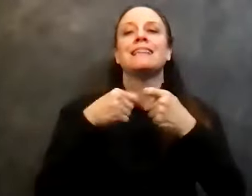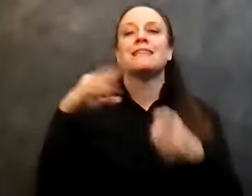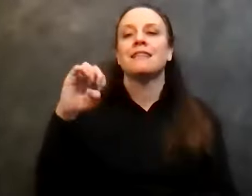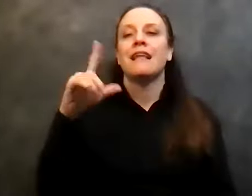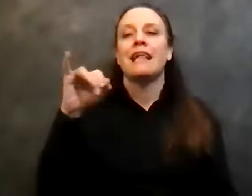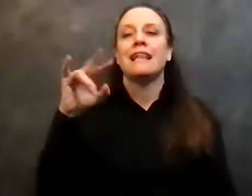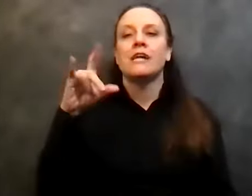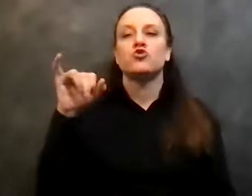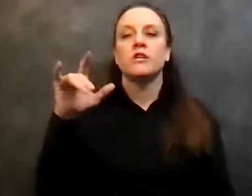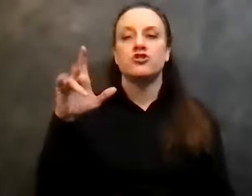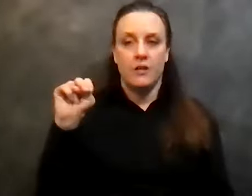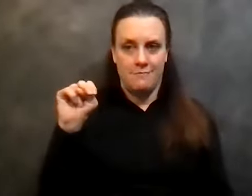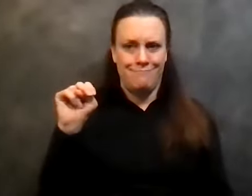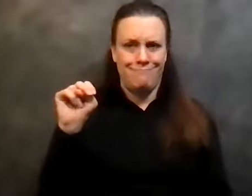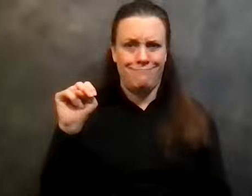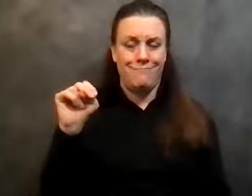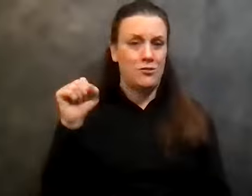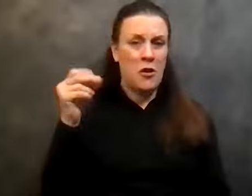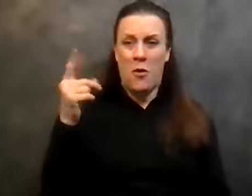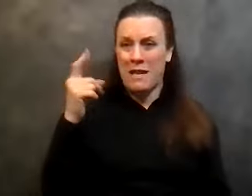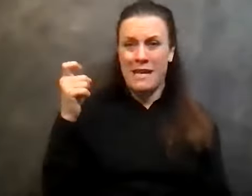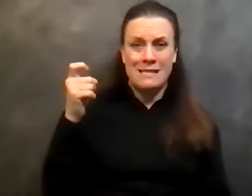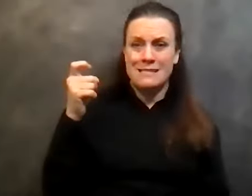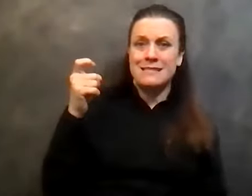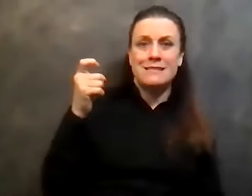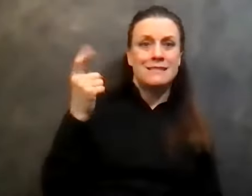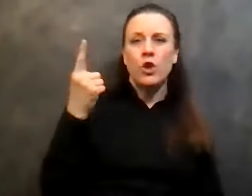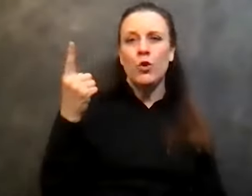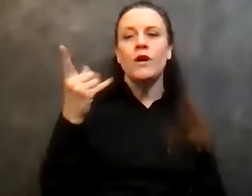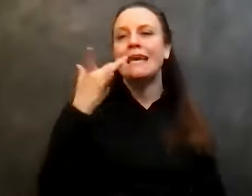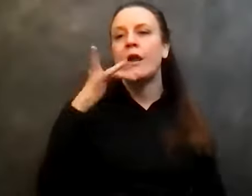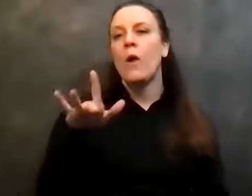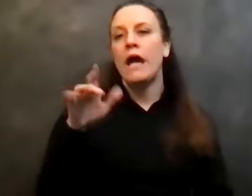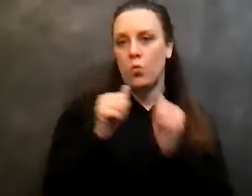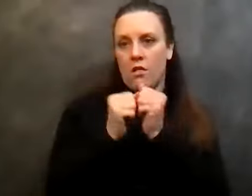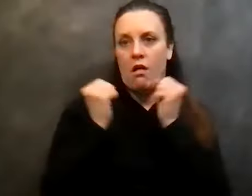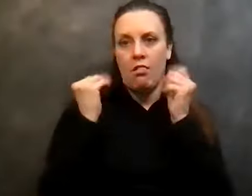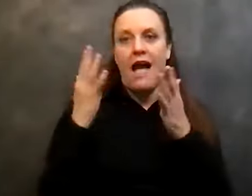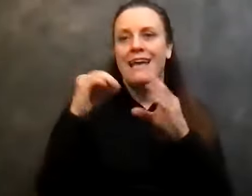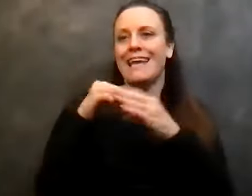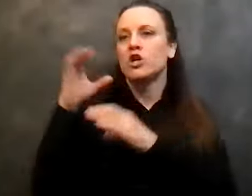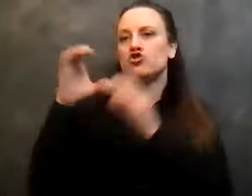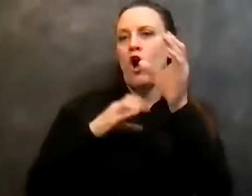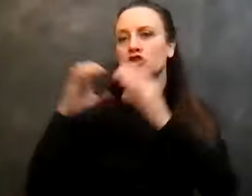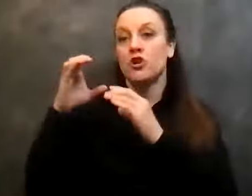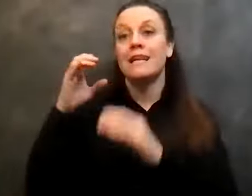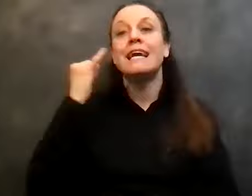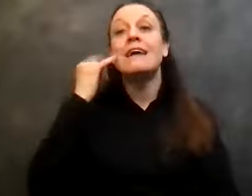the line. I think it was because you could get away with a whole lot in construction. If you could get the work done,